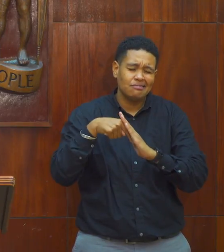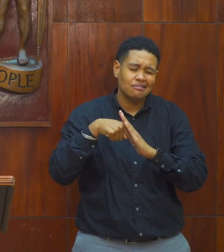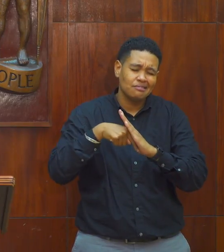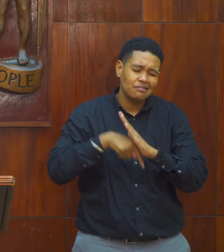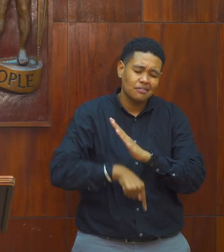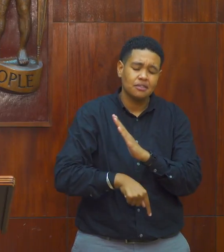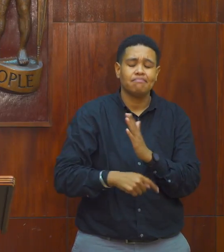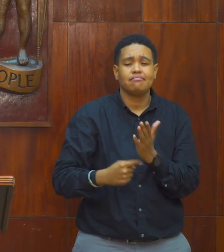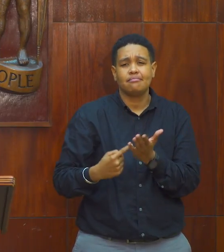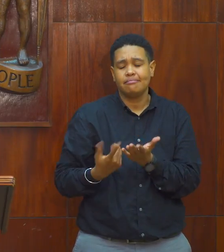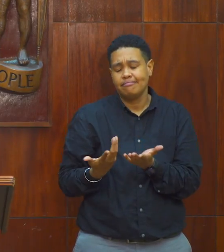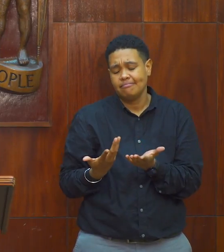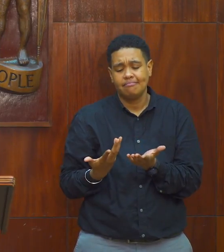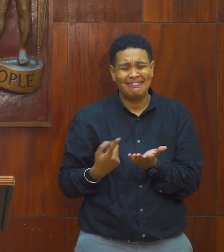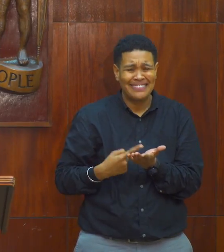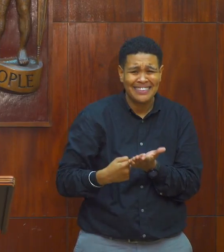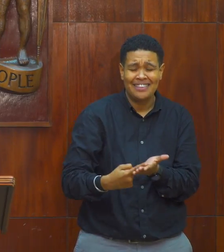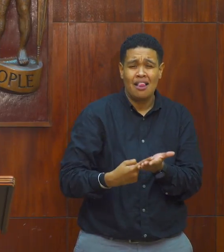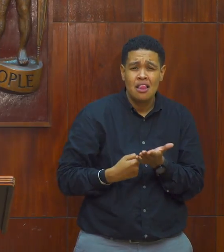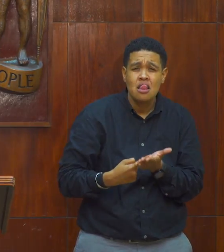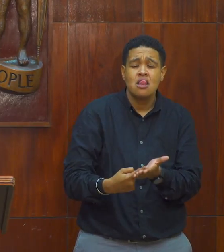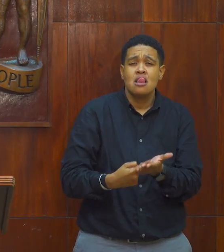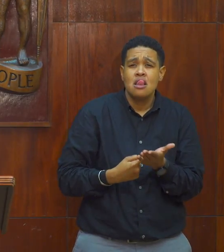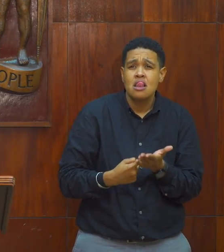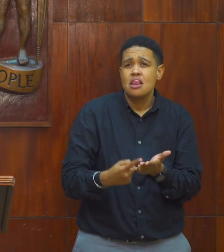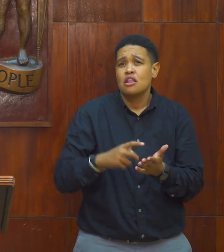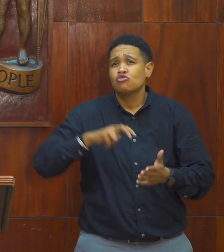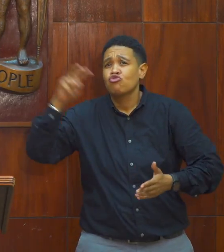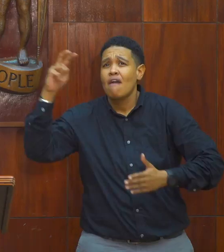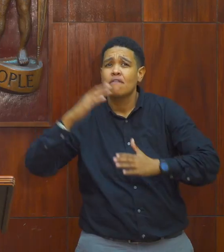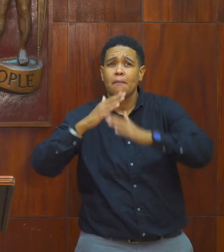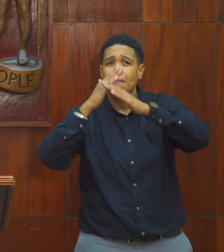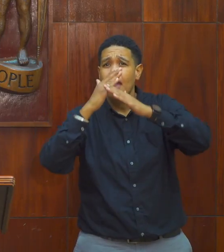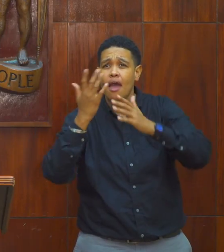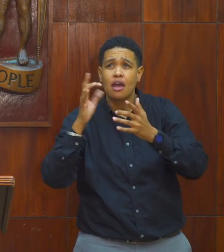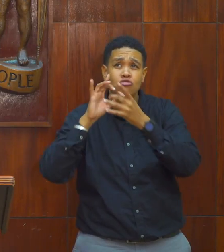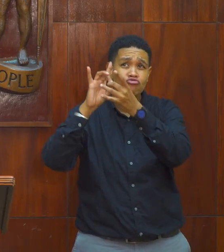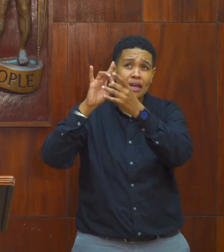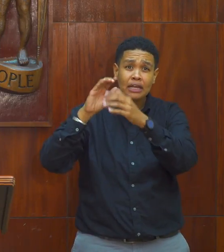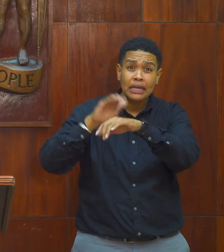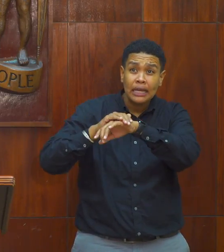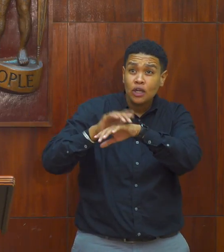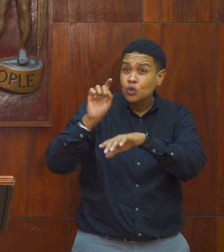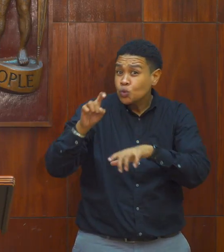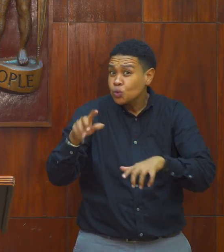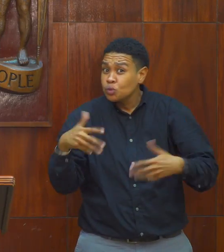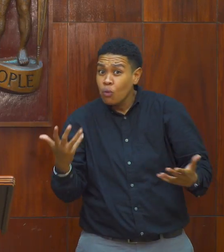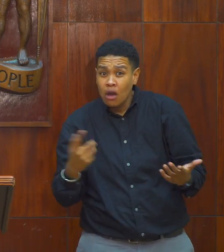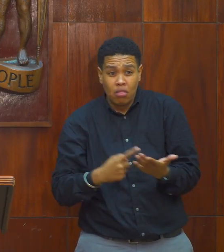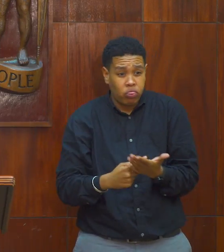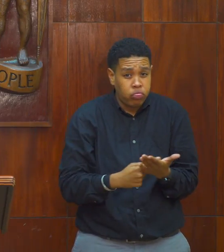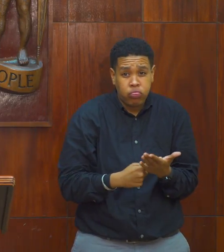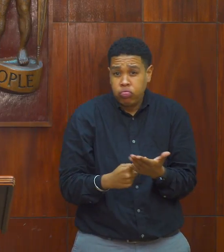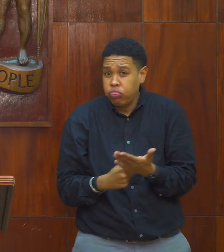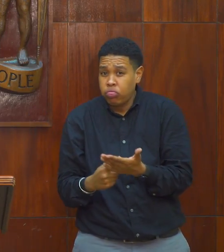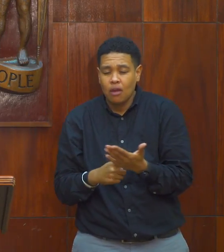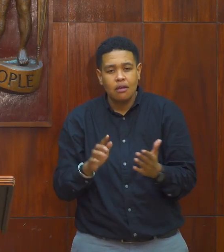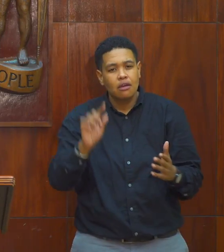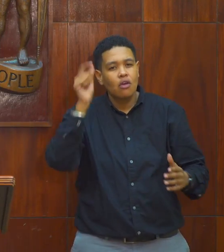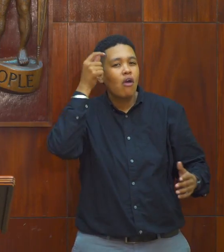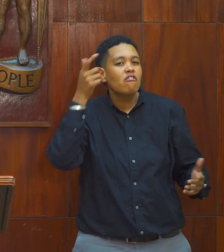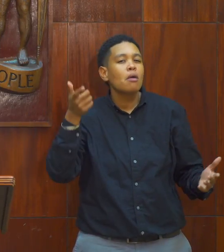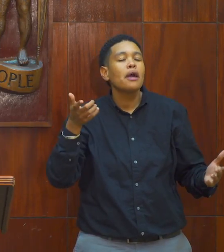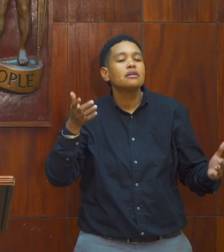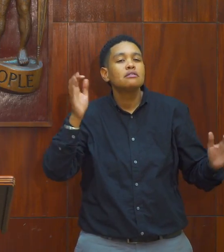period of time discussing travel restrictions relating to the United Kingdom. The government